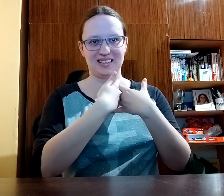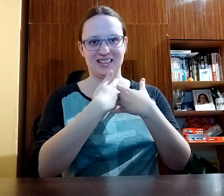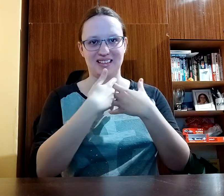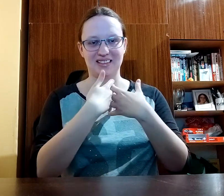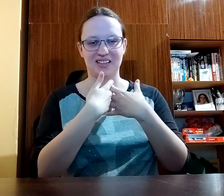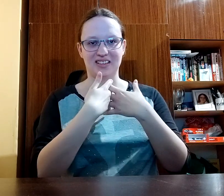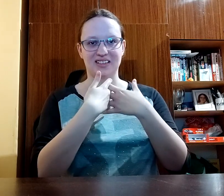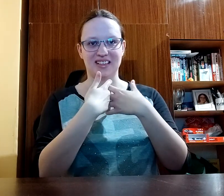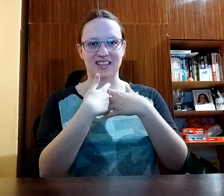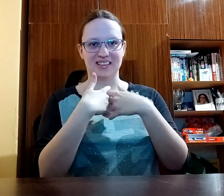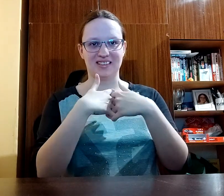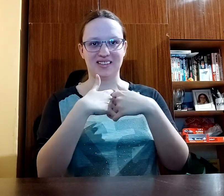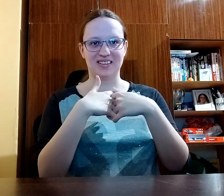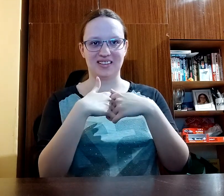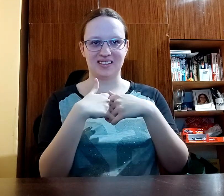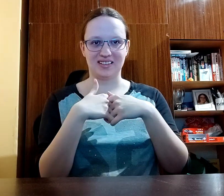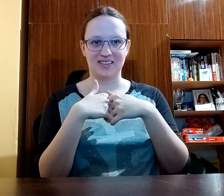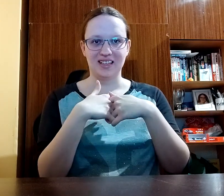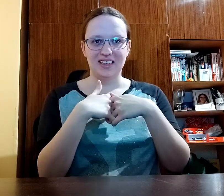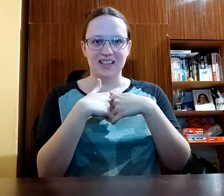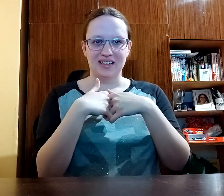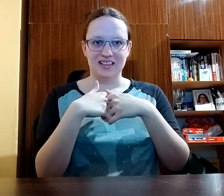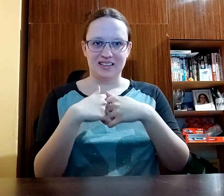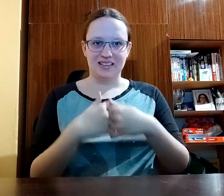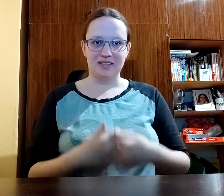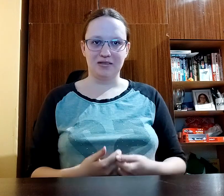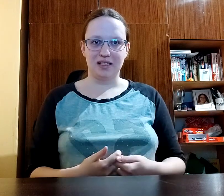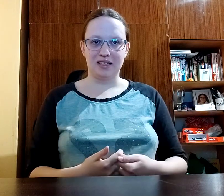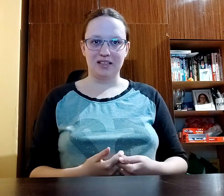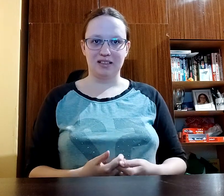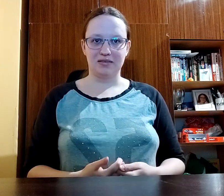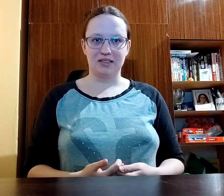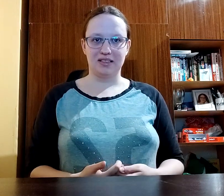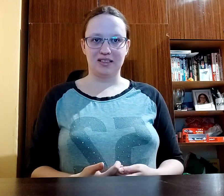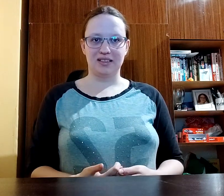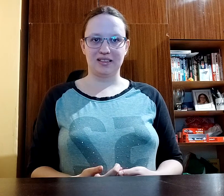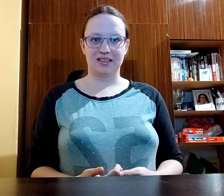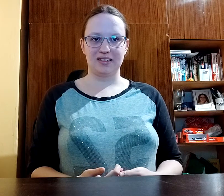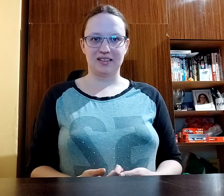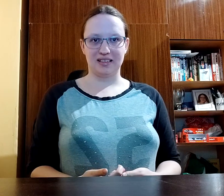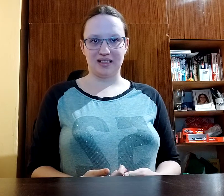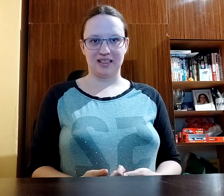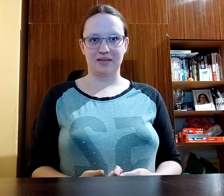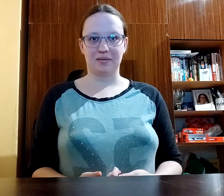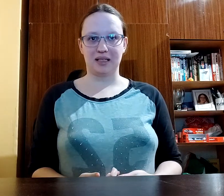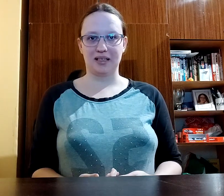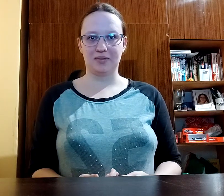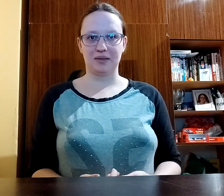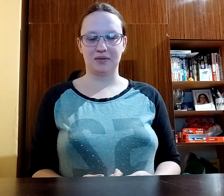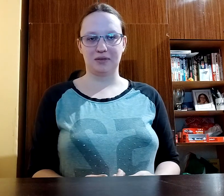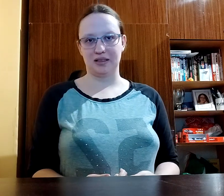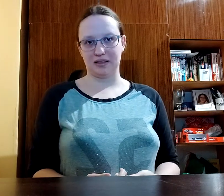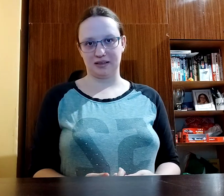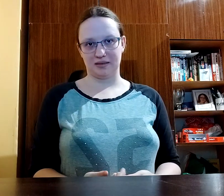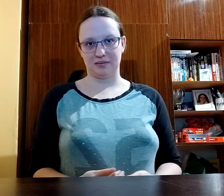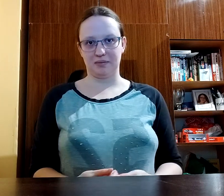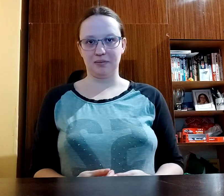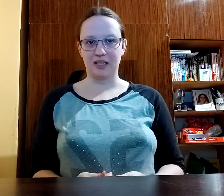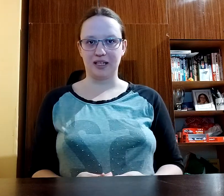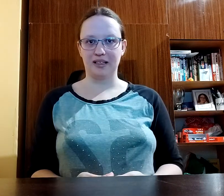started recording and also the situation which still like makes me feel kind